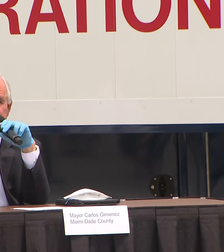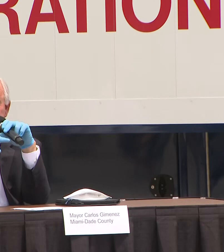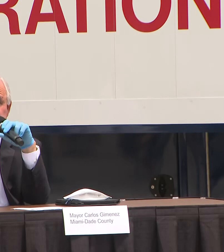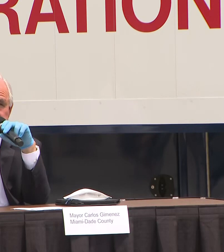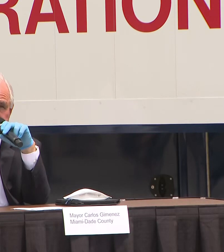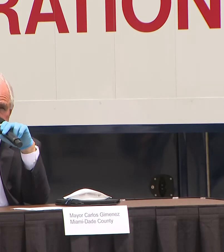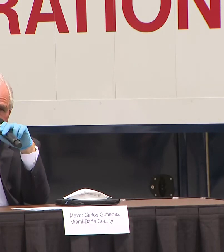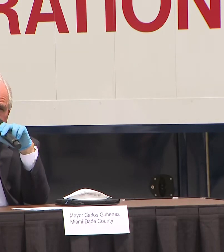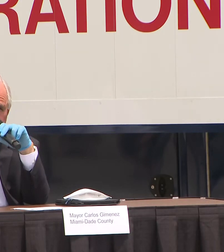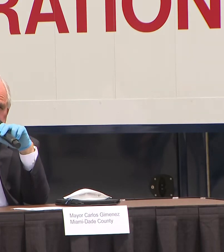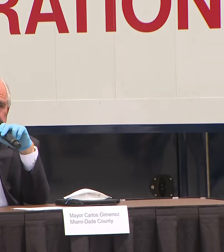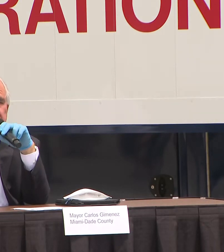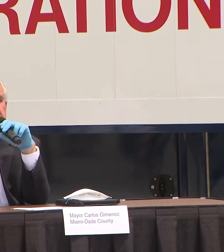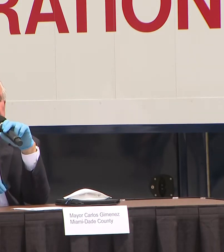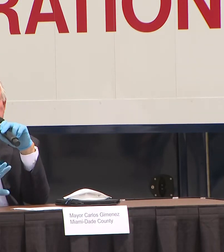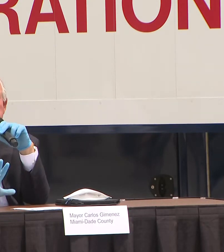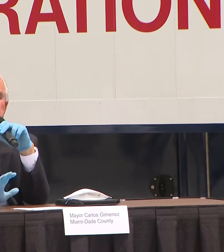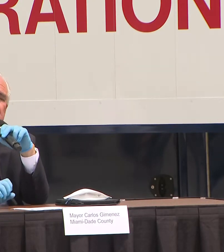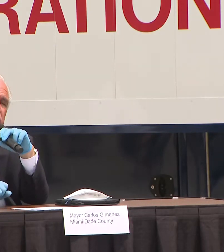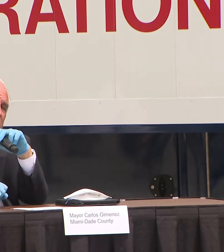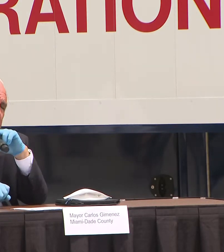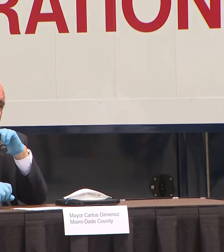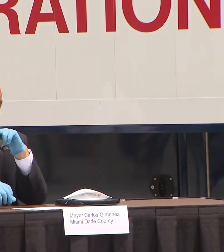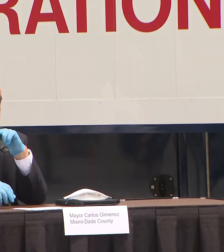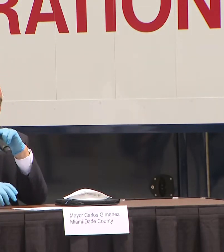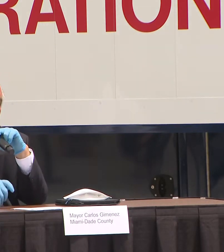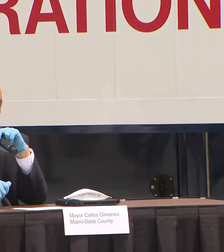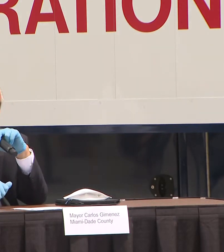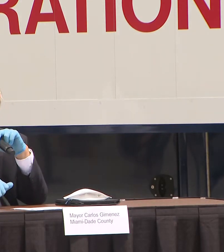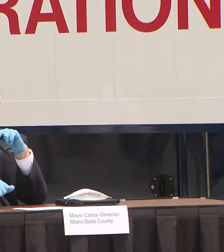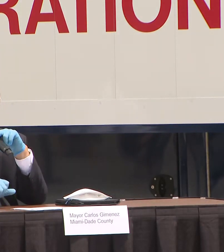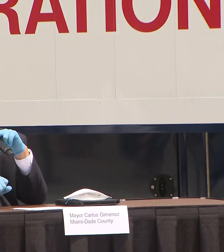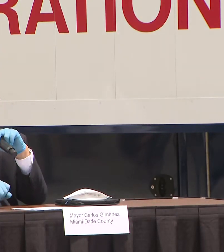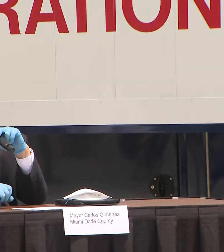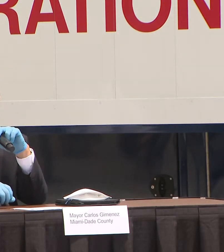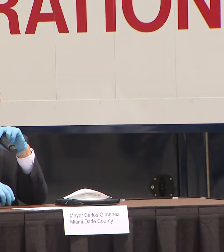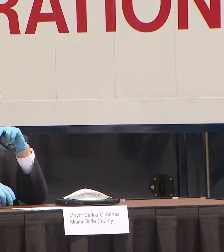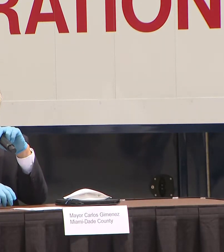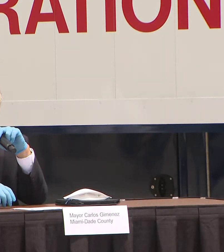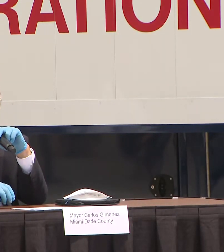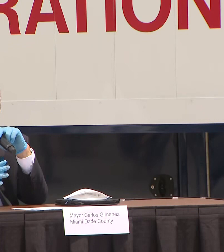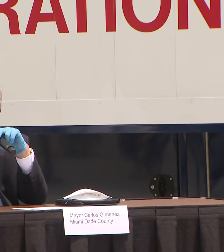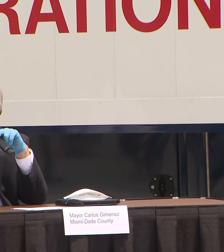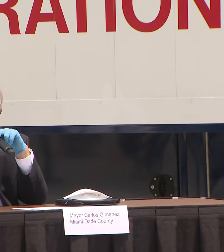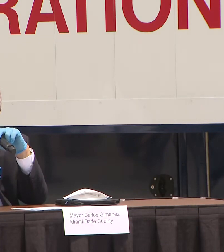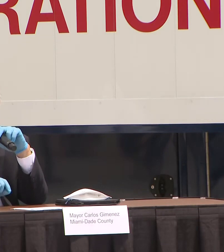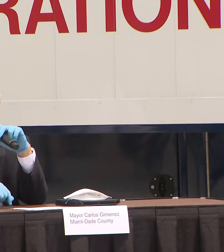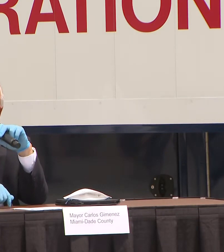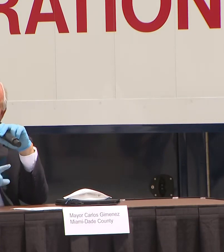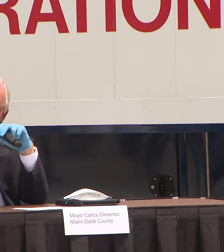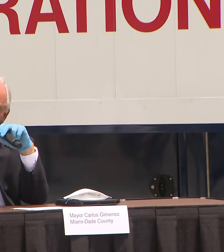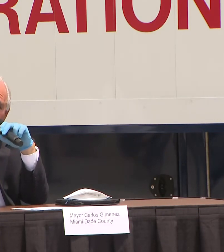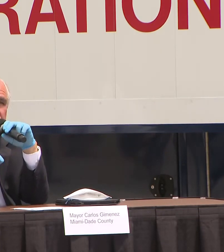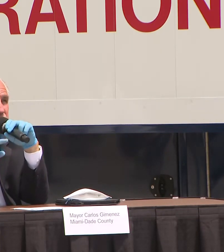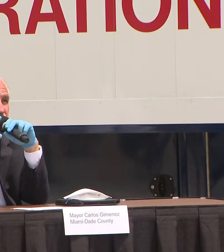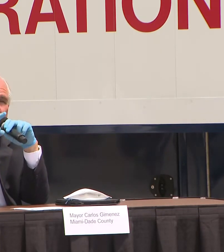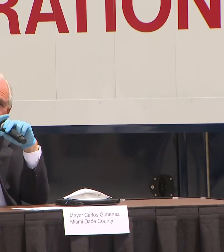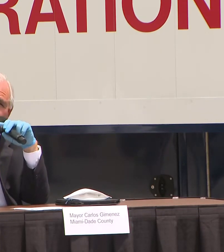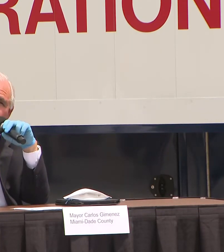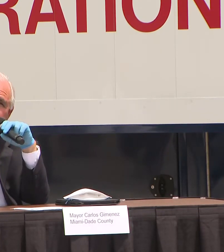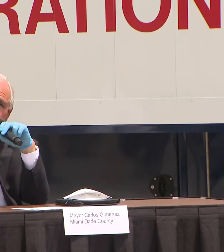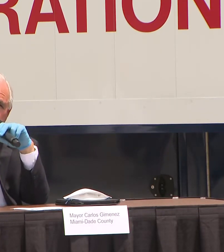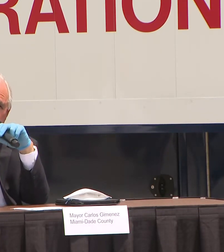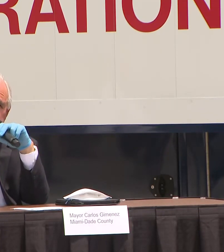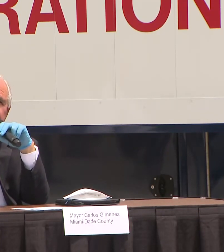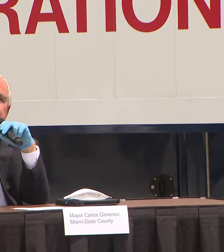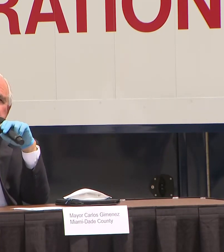that I haven't seen, all right, then the capacity that we have in our hospitals should be sufficient. But some people, some models show